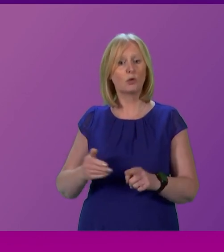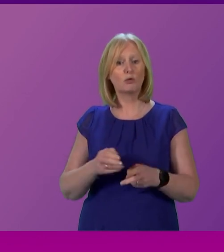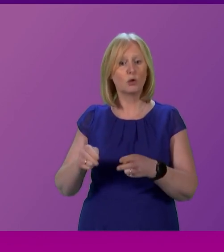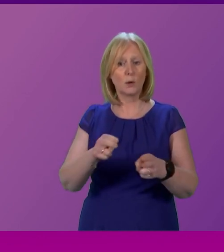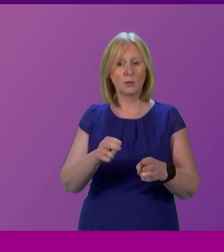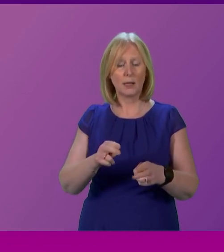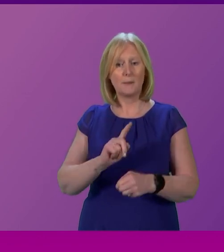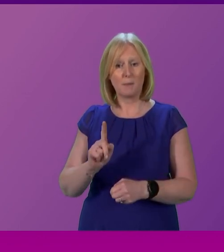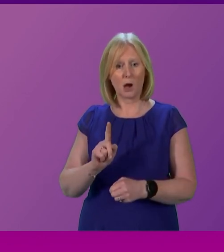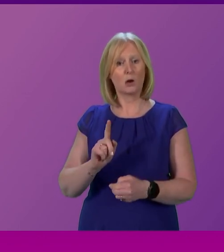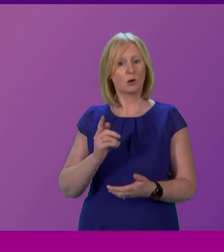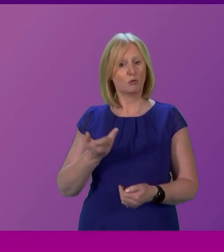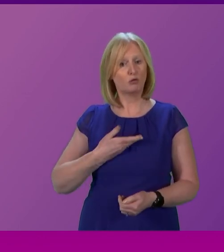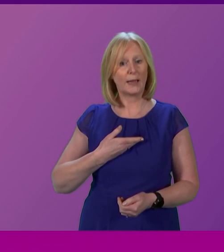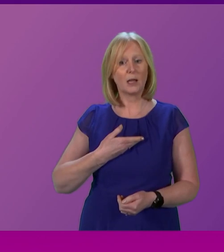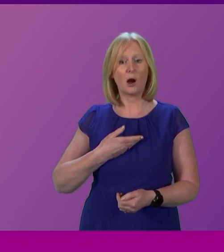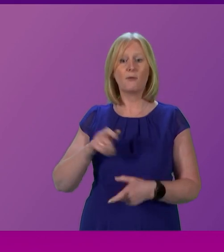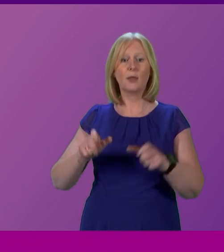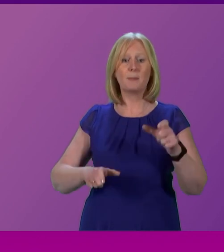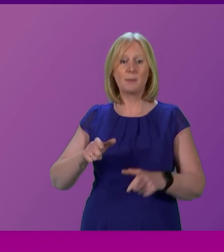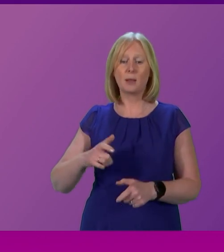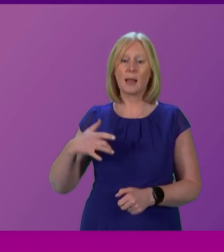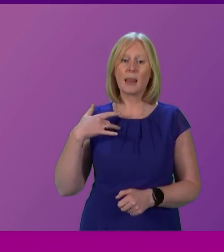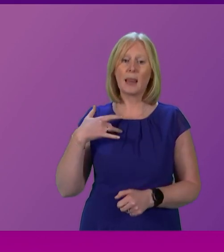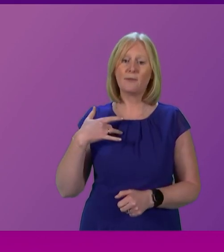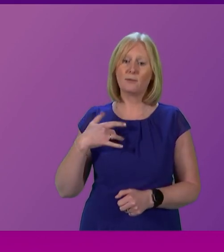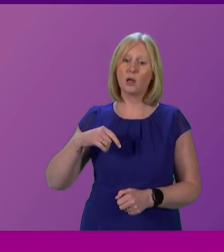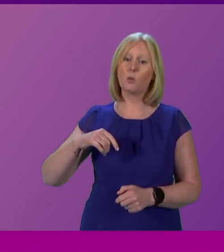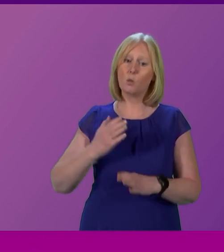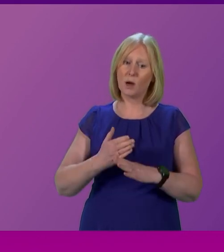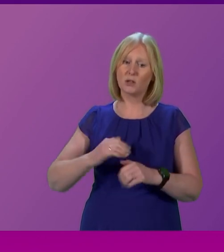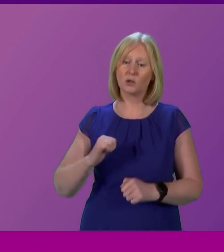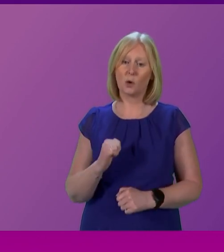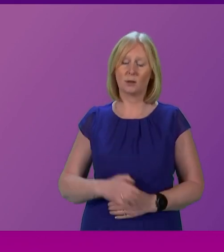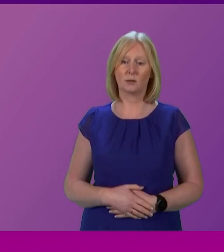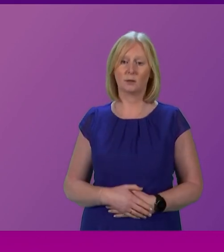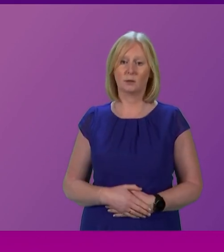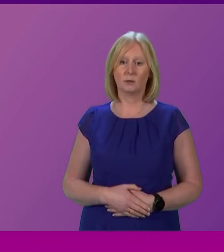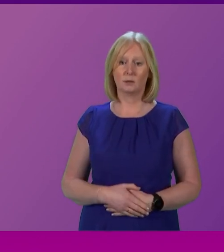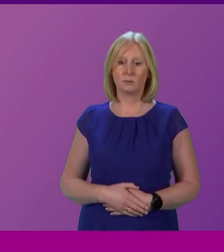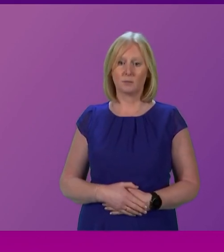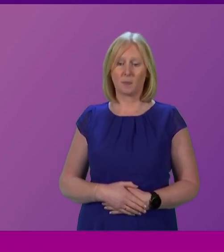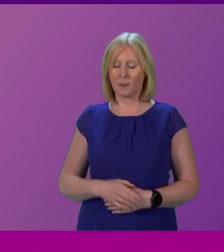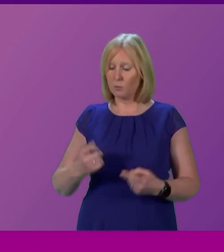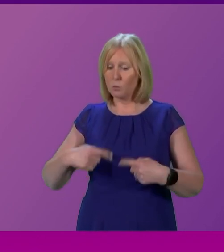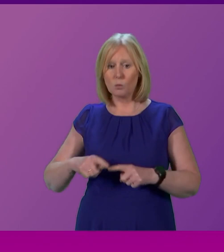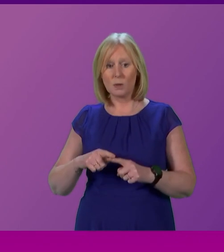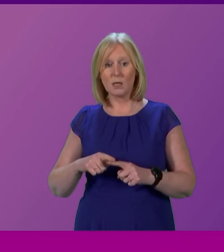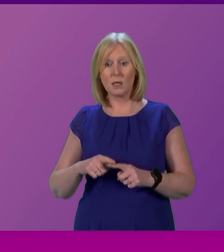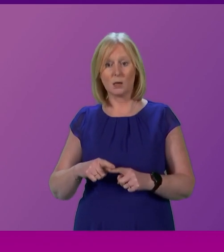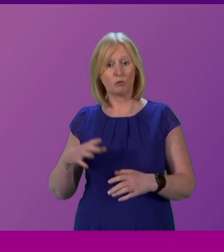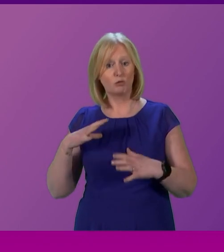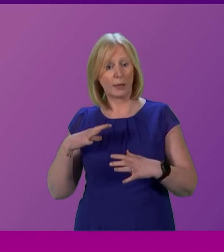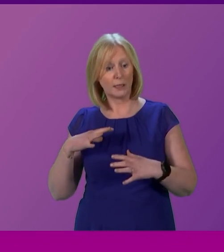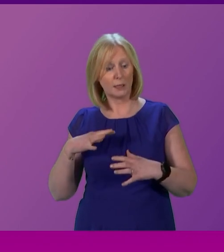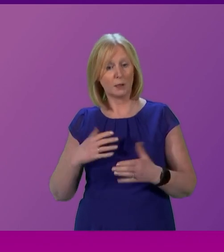of Scotland who live and work here. Now, the First Minister has made clear that this government is ready to have those discussions. It is up now